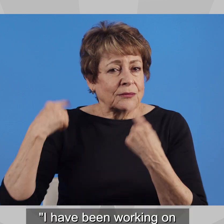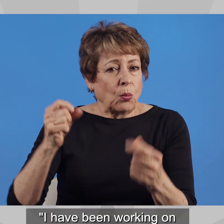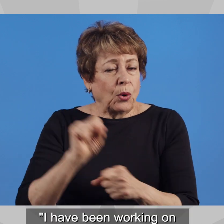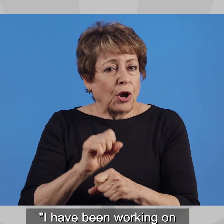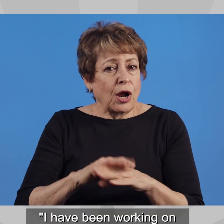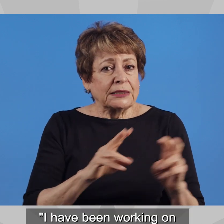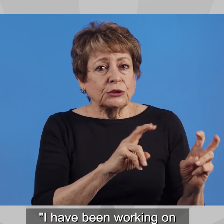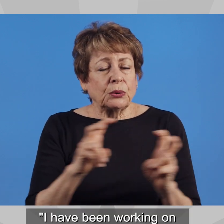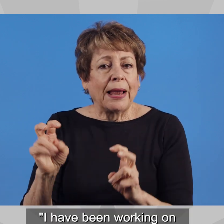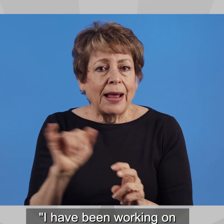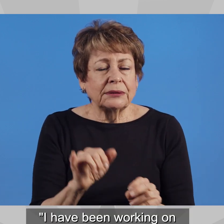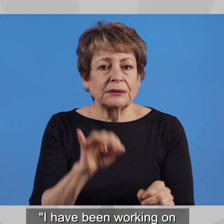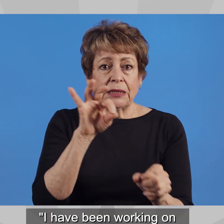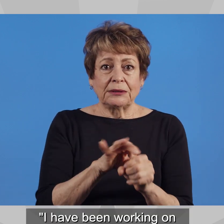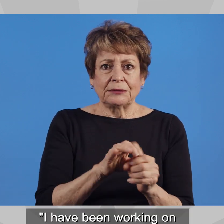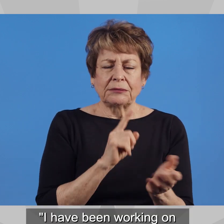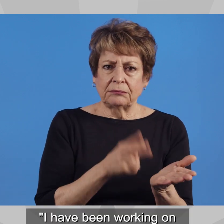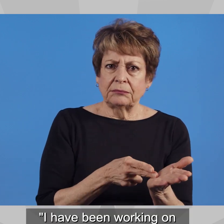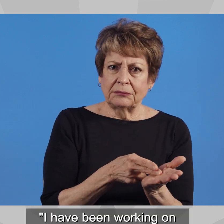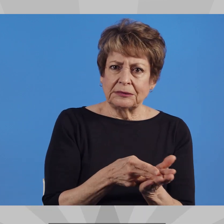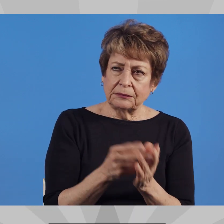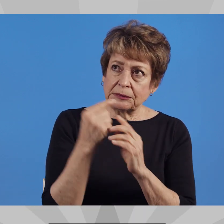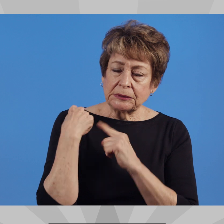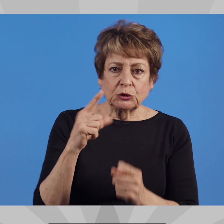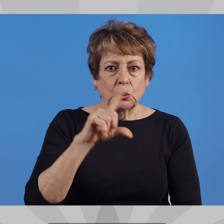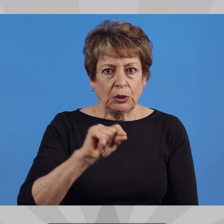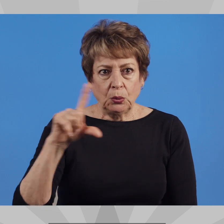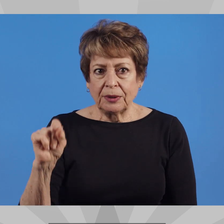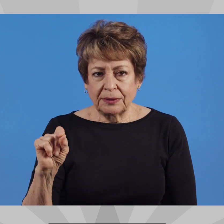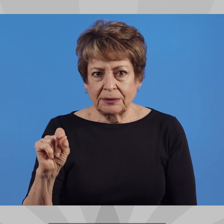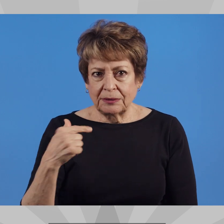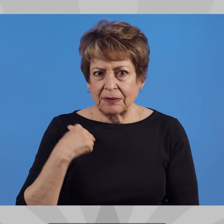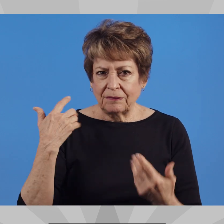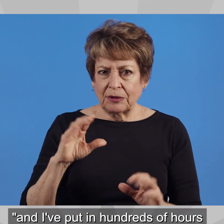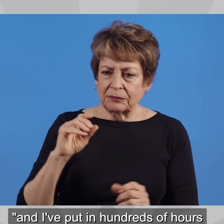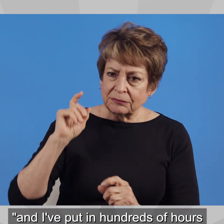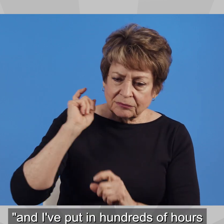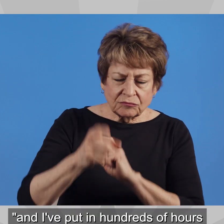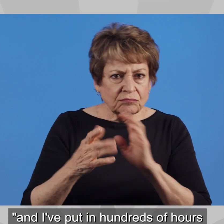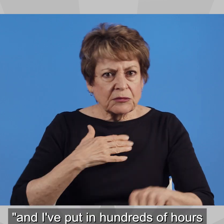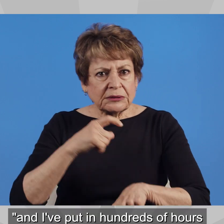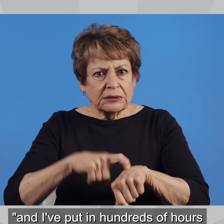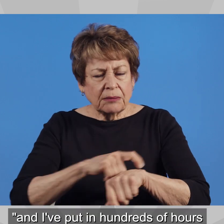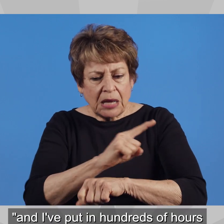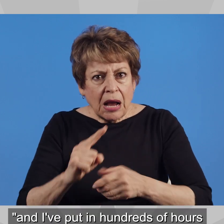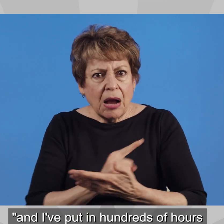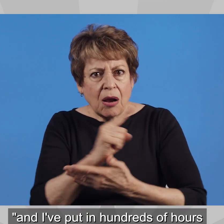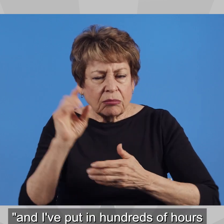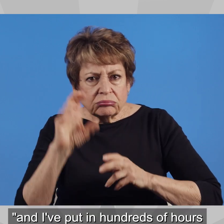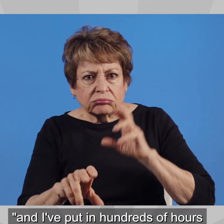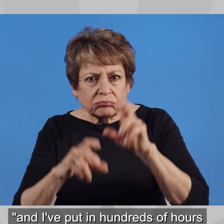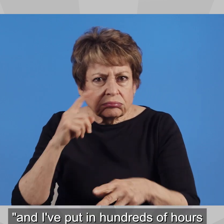I have been working on issues like election integrity since before 2020, and I've put in hundreds of